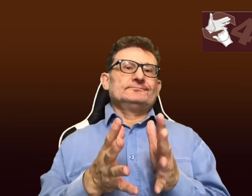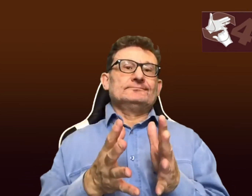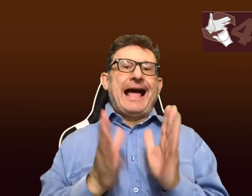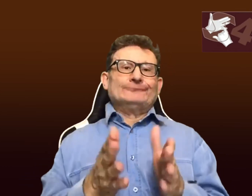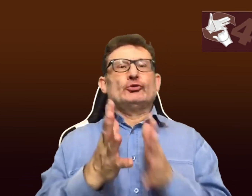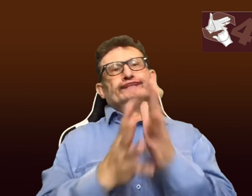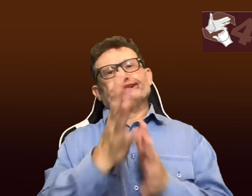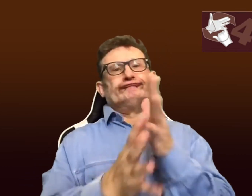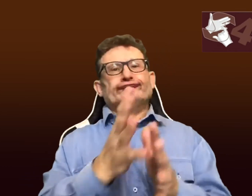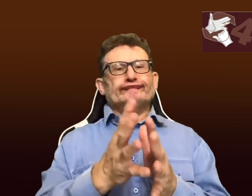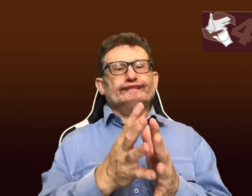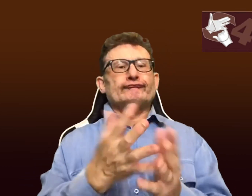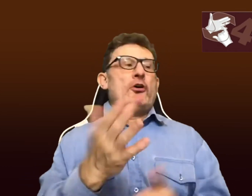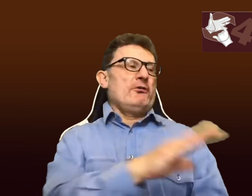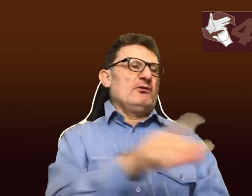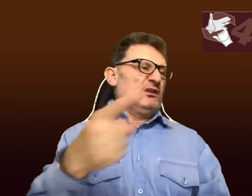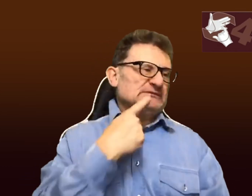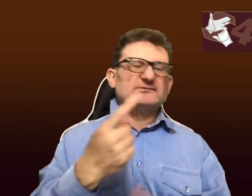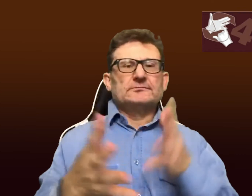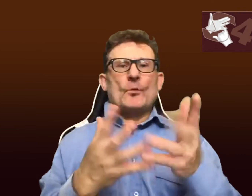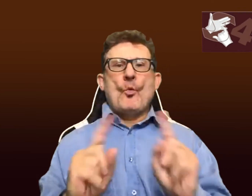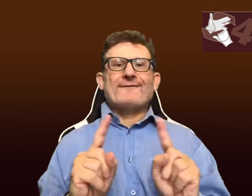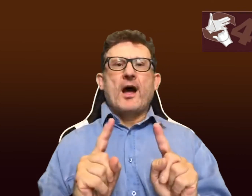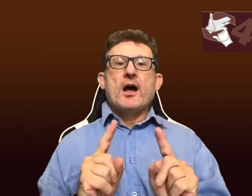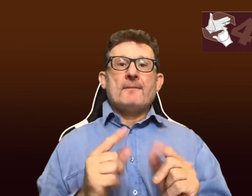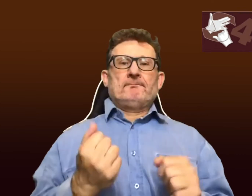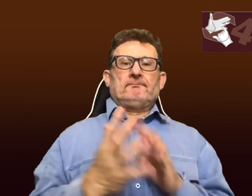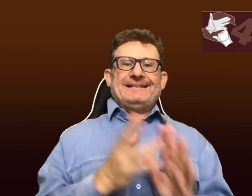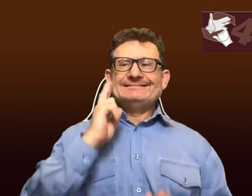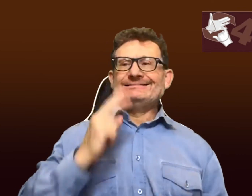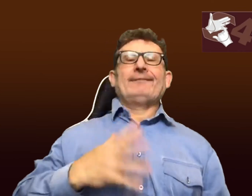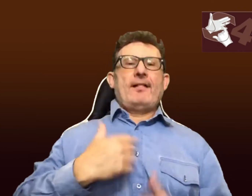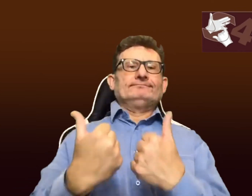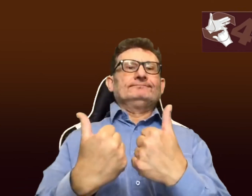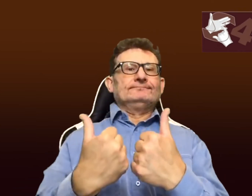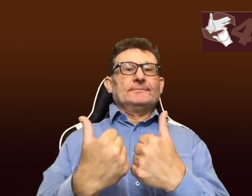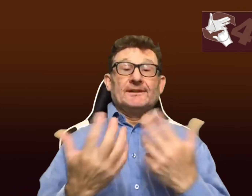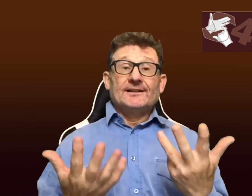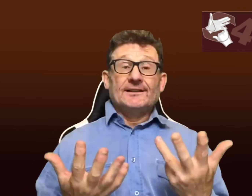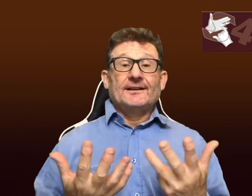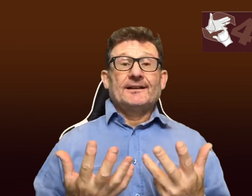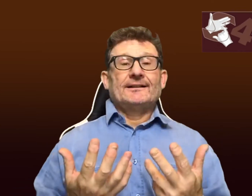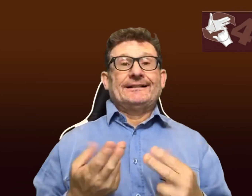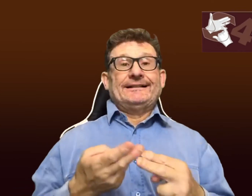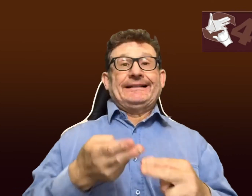spoke to the deaf person, the interpreter then would faithfully just relay what was being said. And so the deaf person therefore would feel